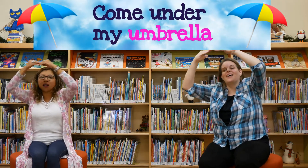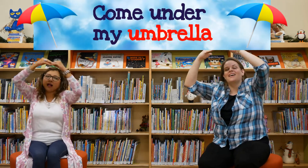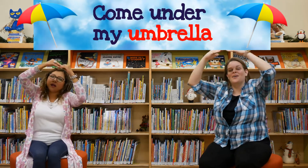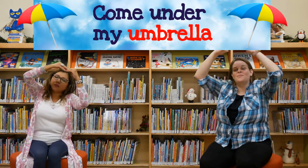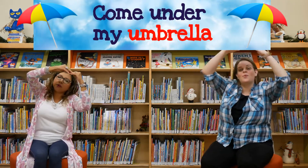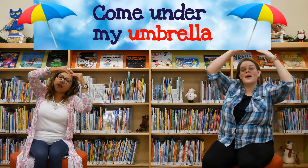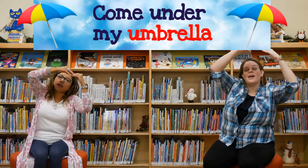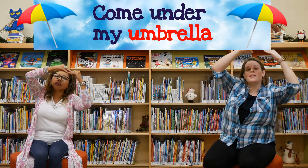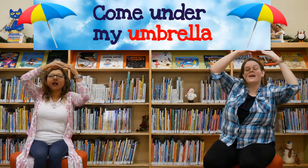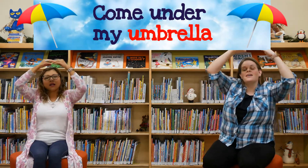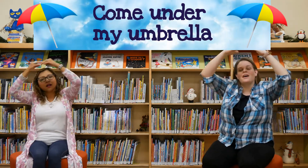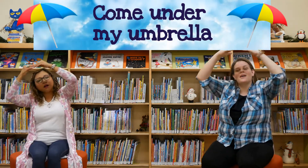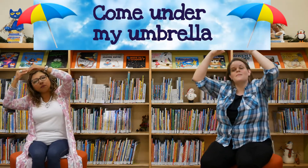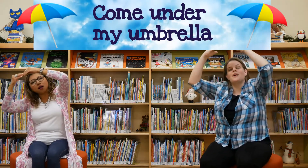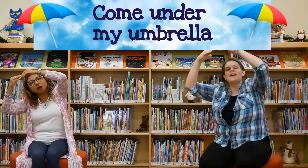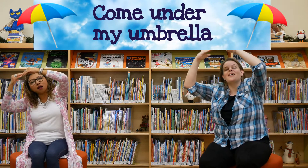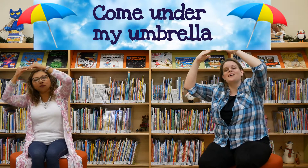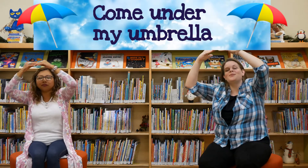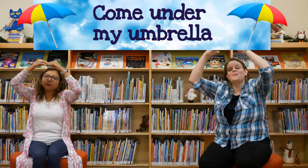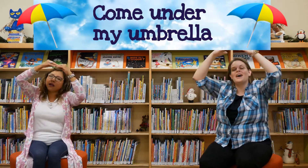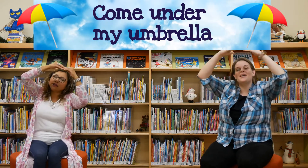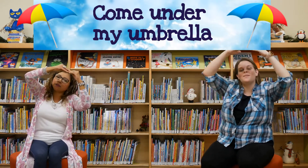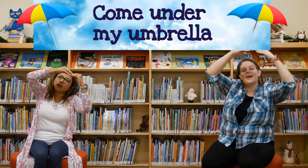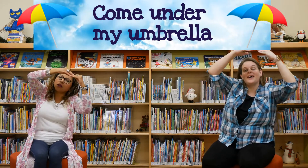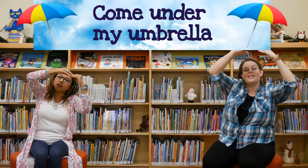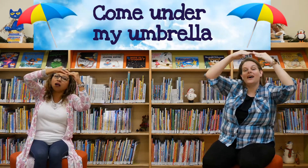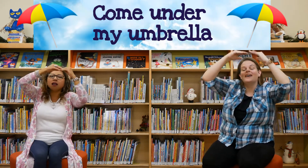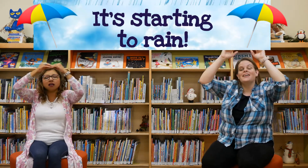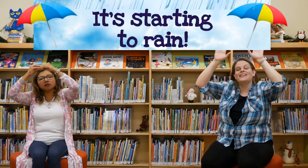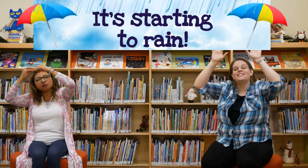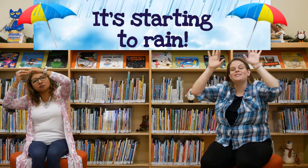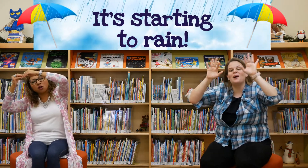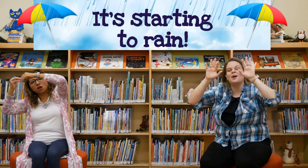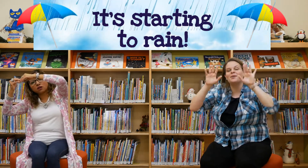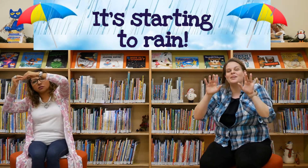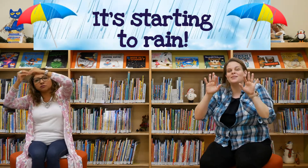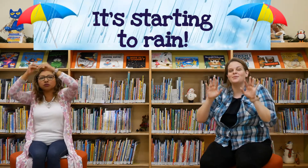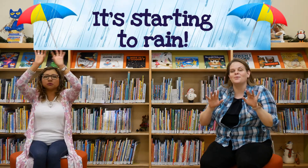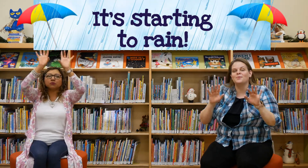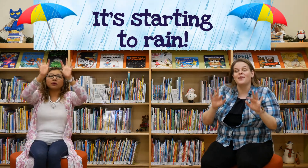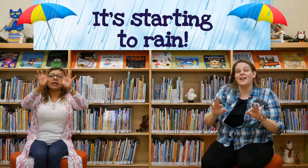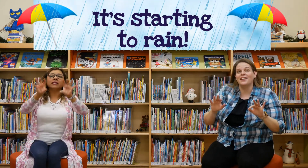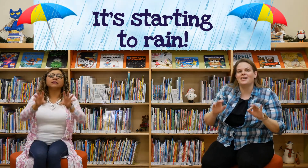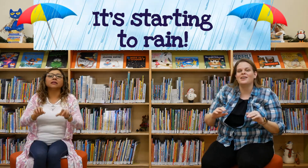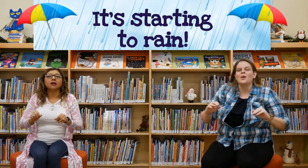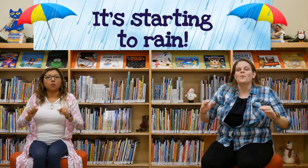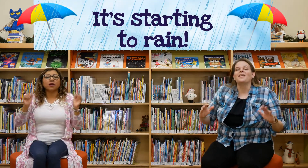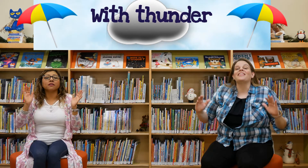umbrella. Come under my umbrella. It's starting to rain. With